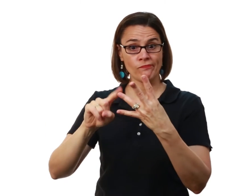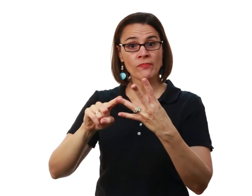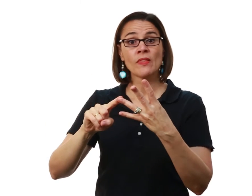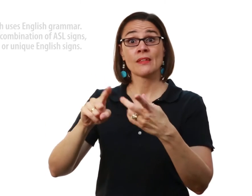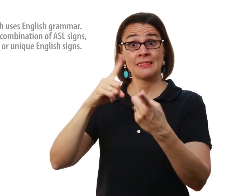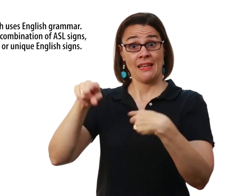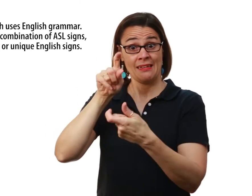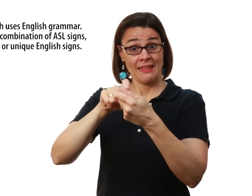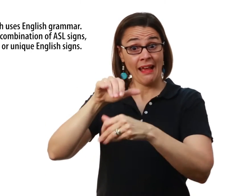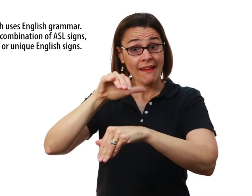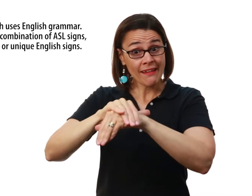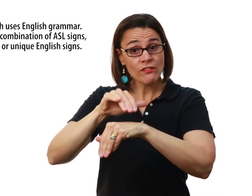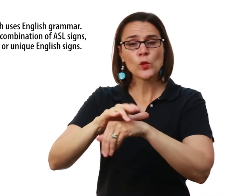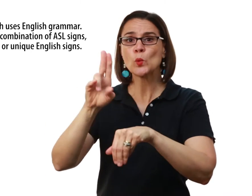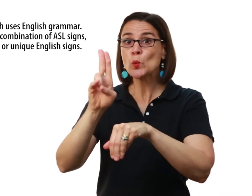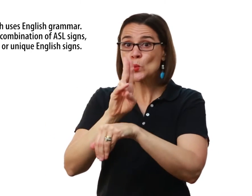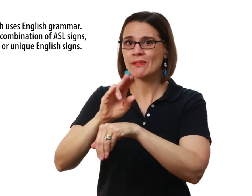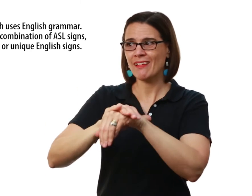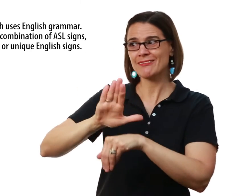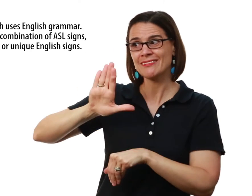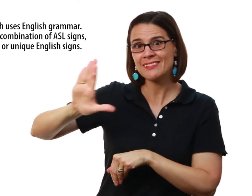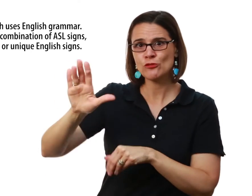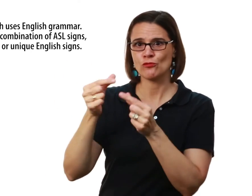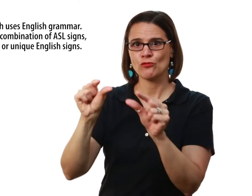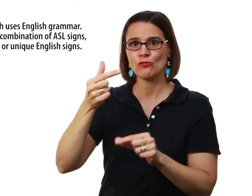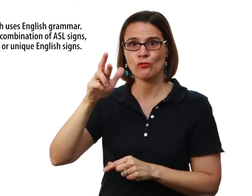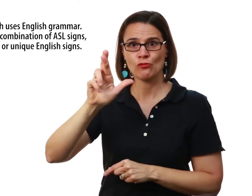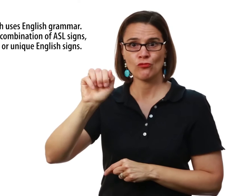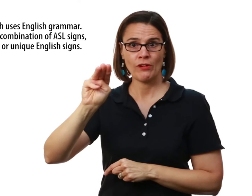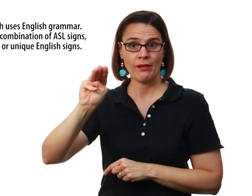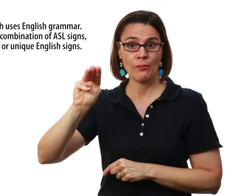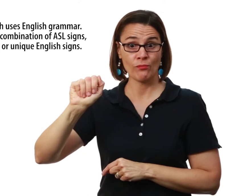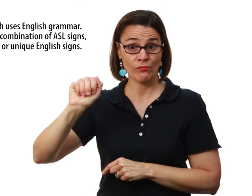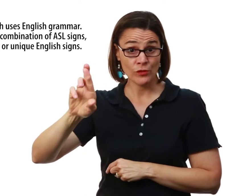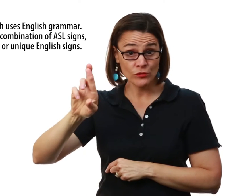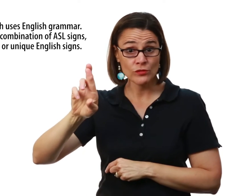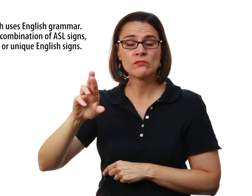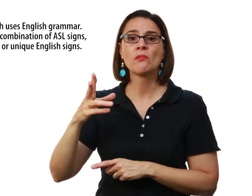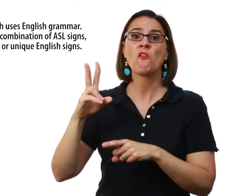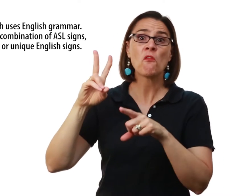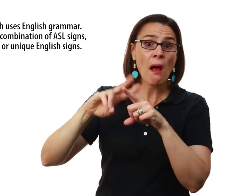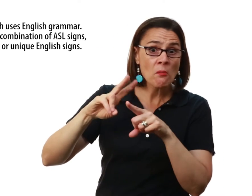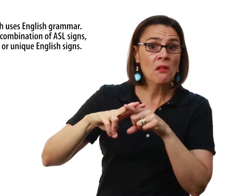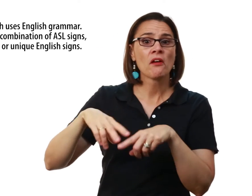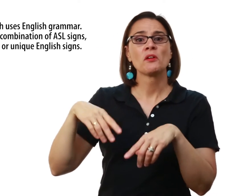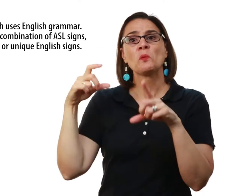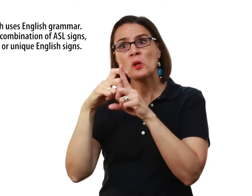Signed Exact English uses English grammar For example, its vocabulary and terminology and